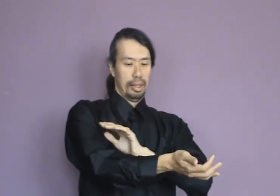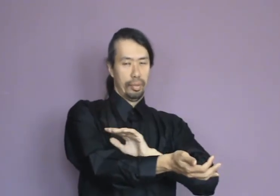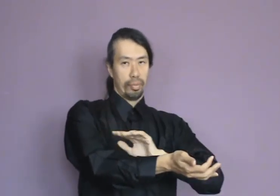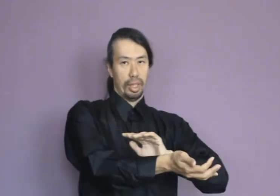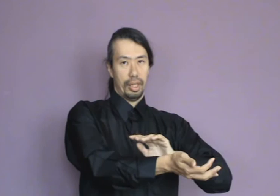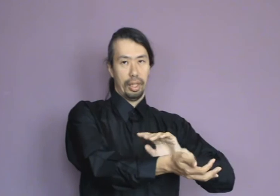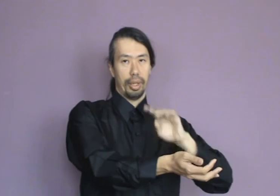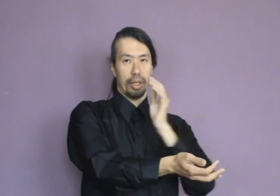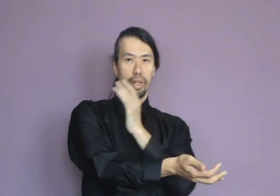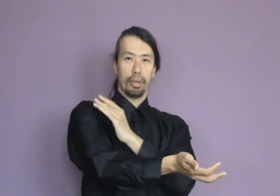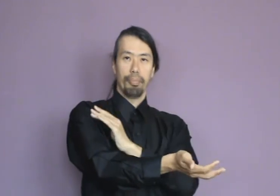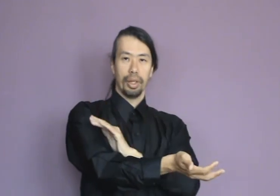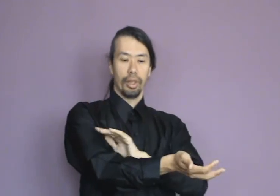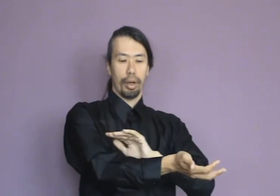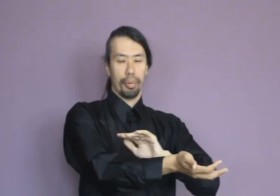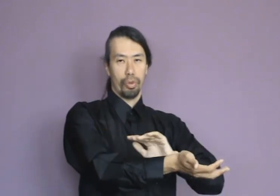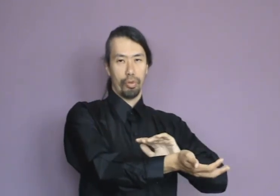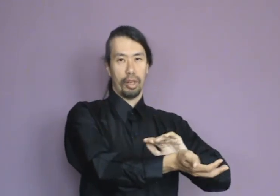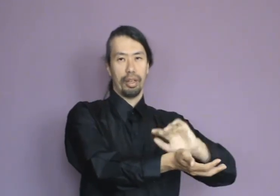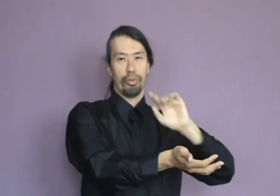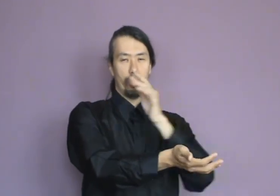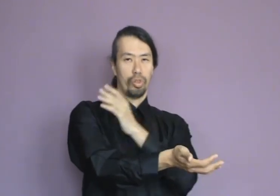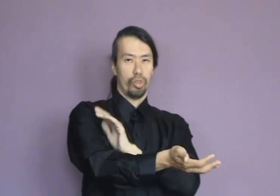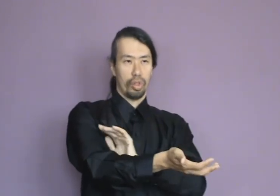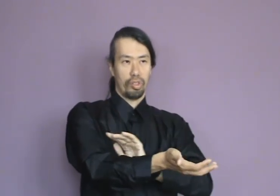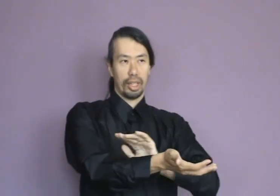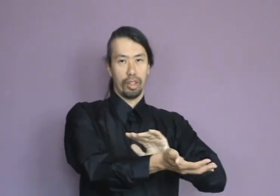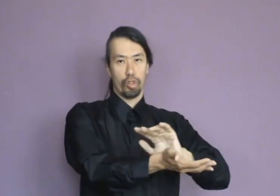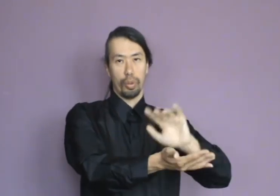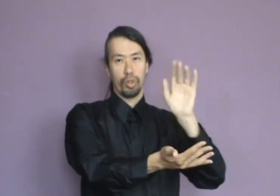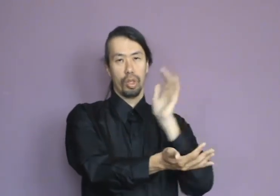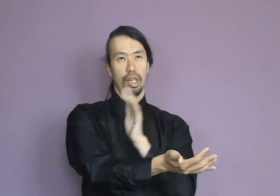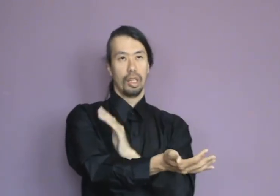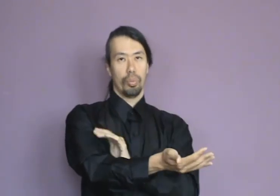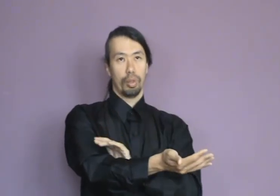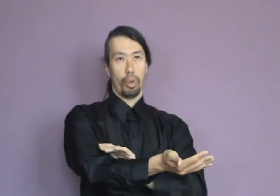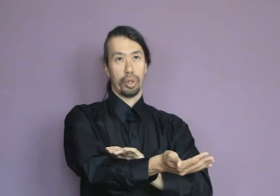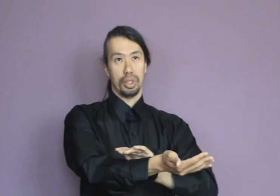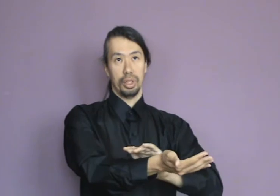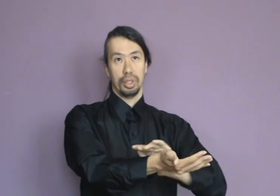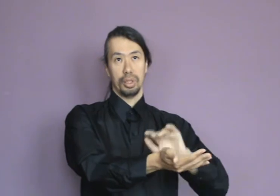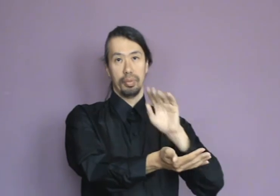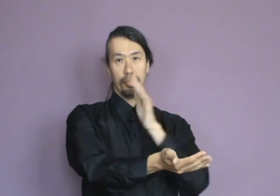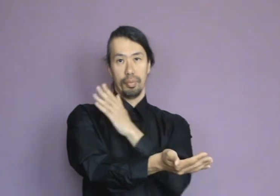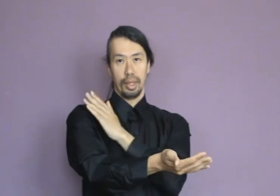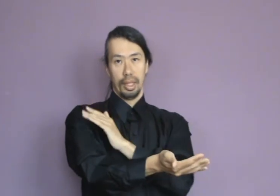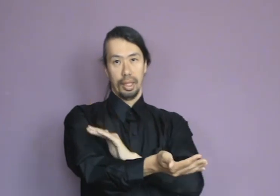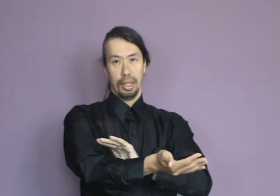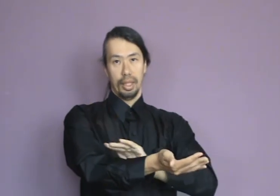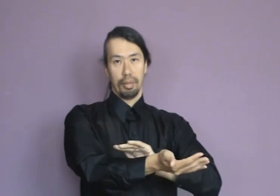And thereby create a build-up of life force in exactly the spot where the blockage is. And the